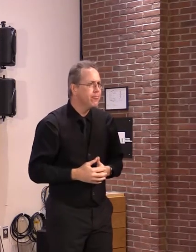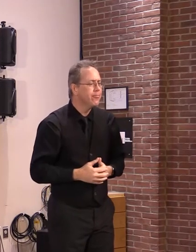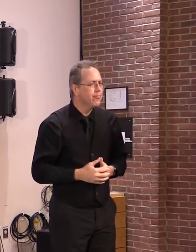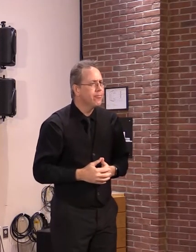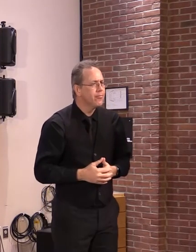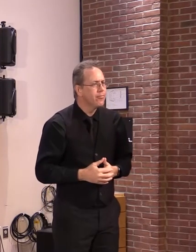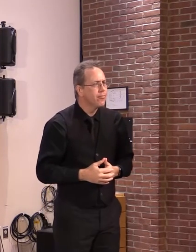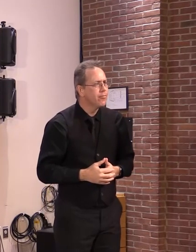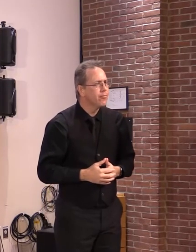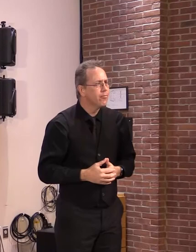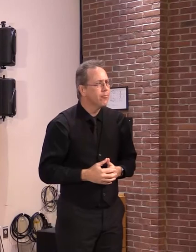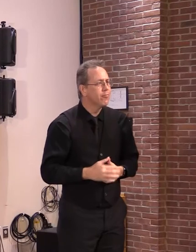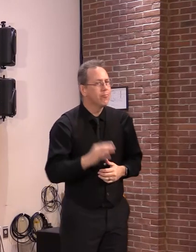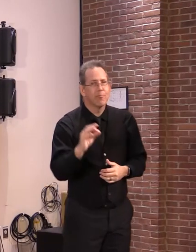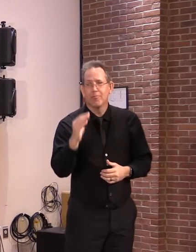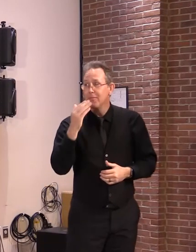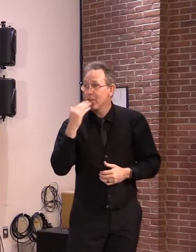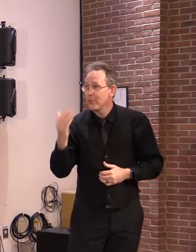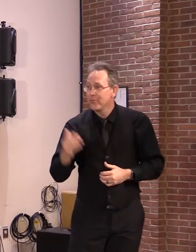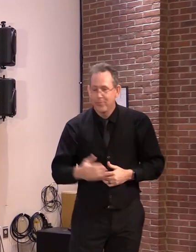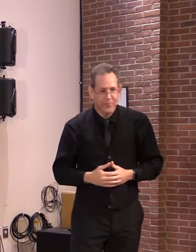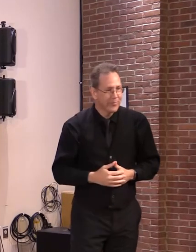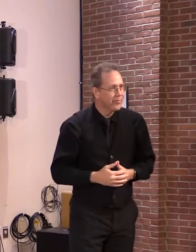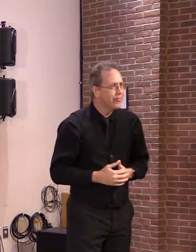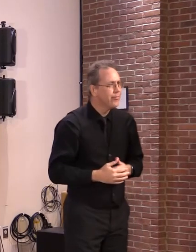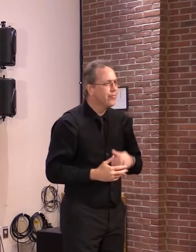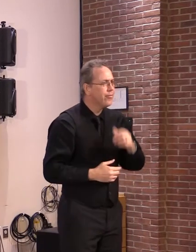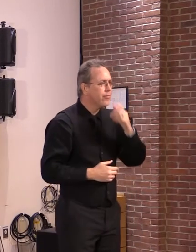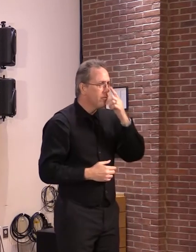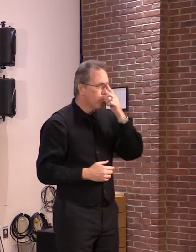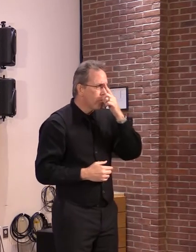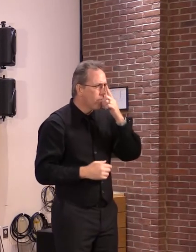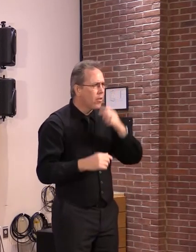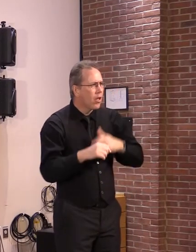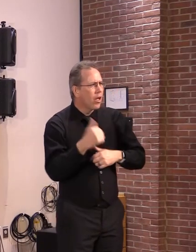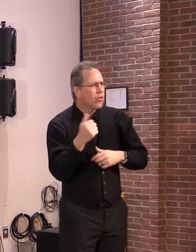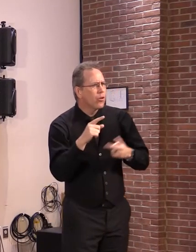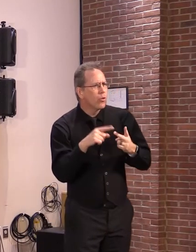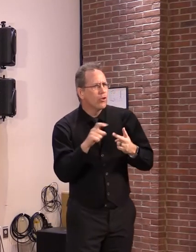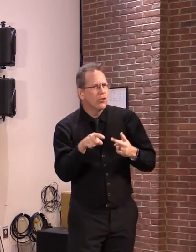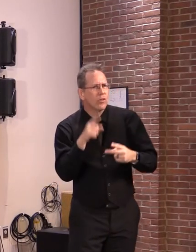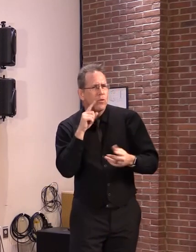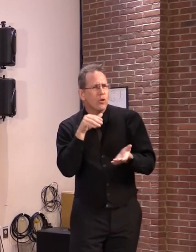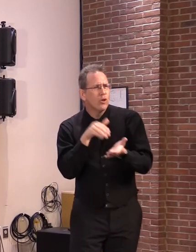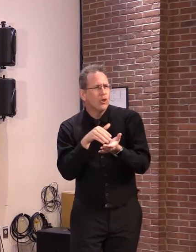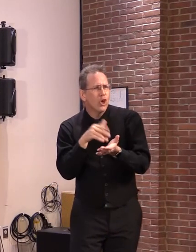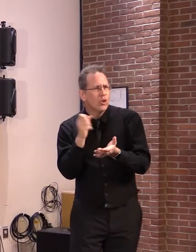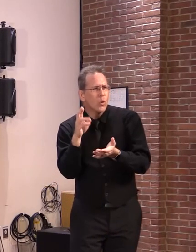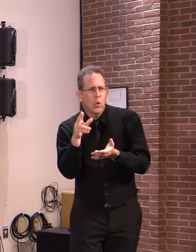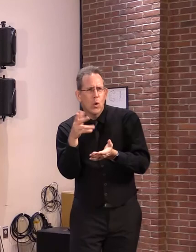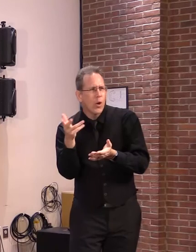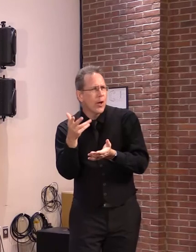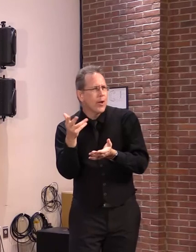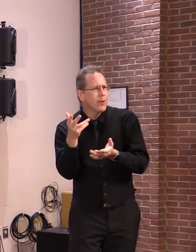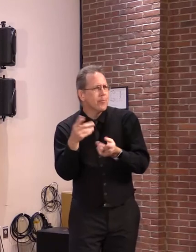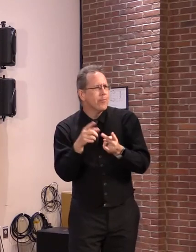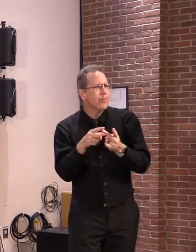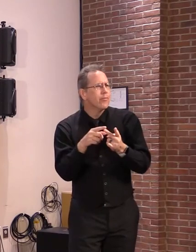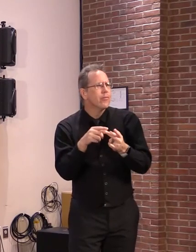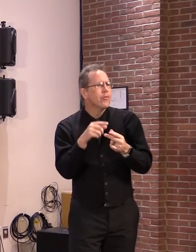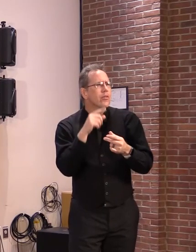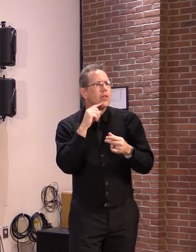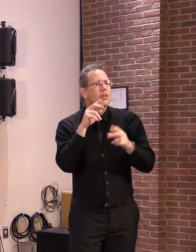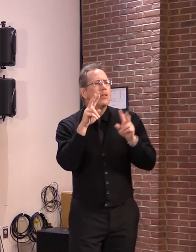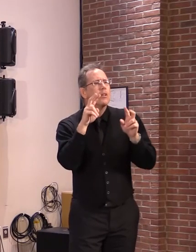Thank you. Also, could you or Commissioner Levine please confirm that the Title X money that was reserved in